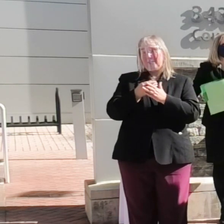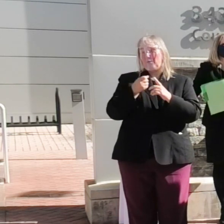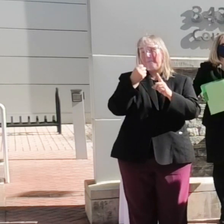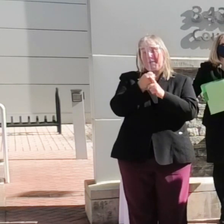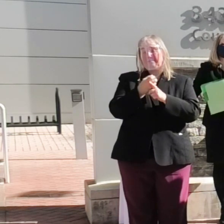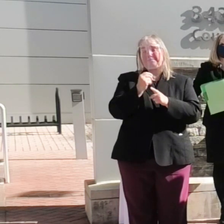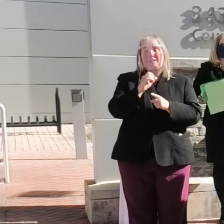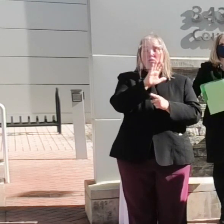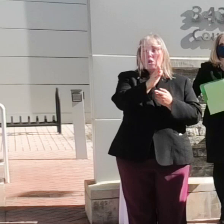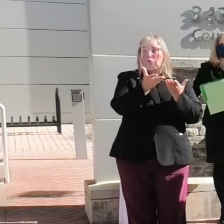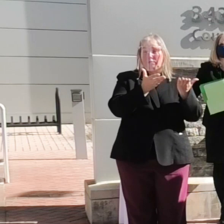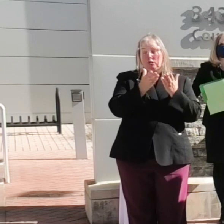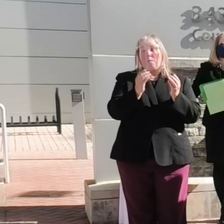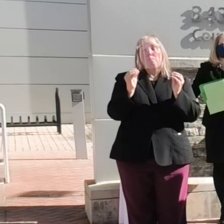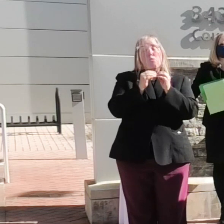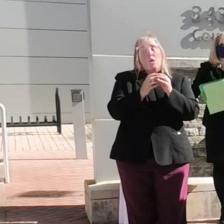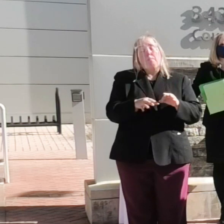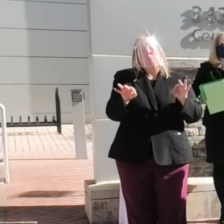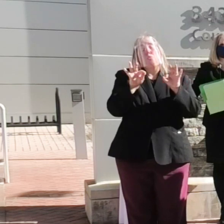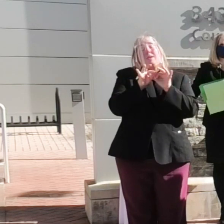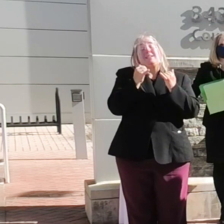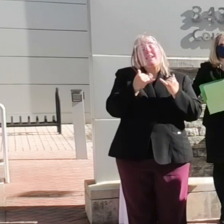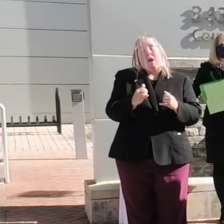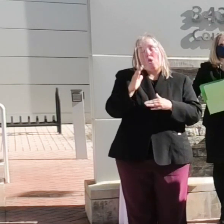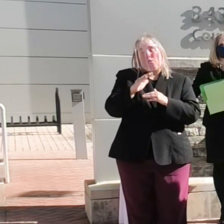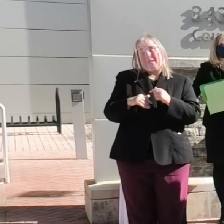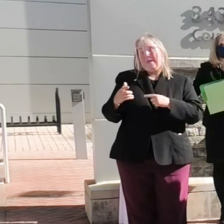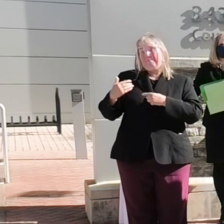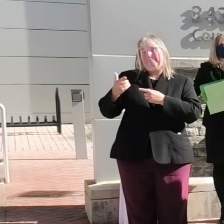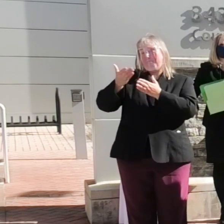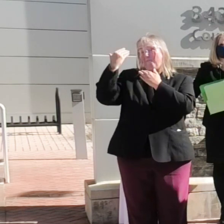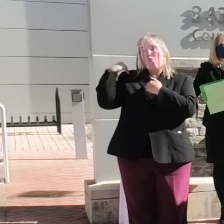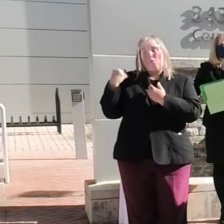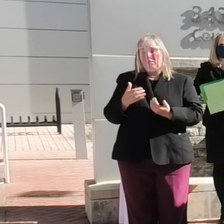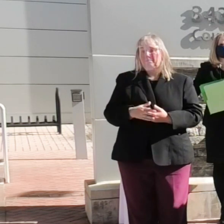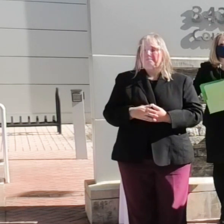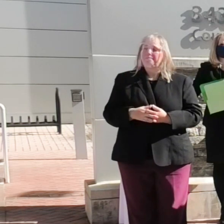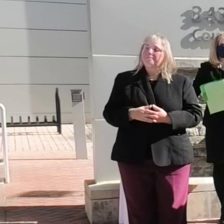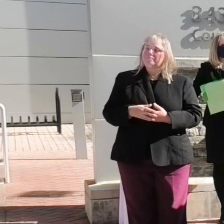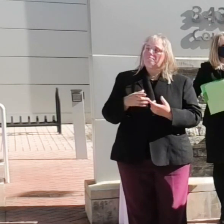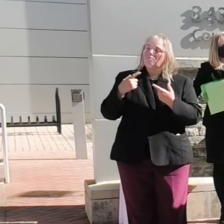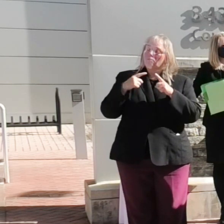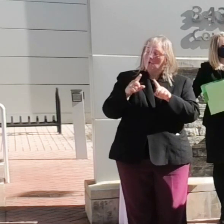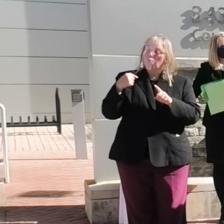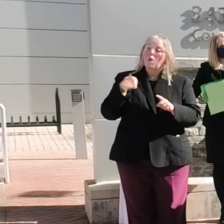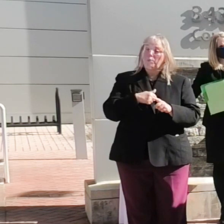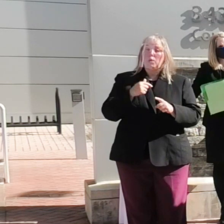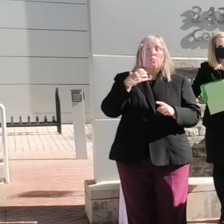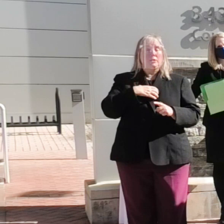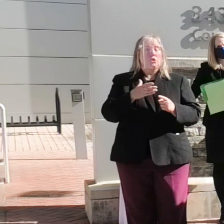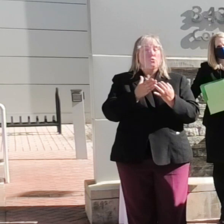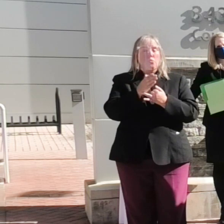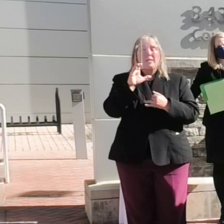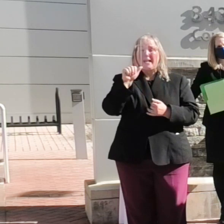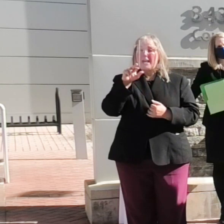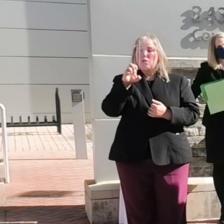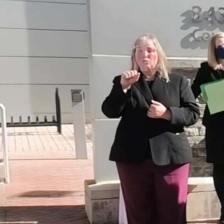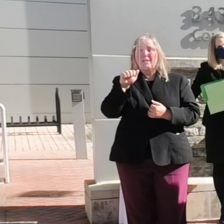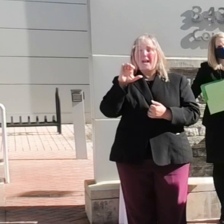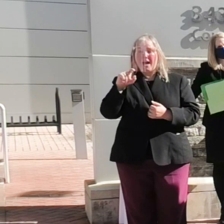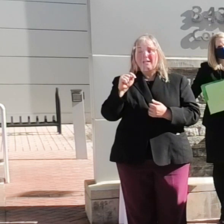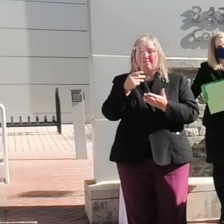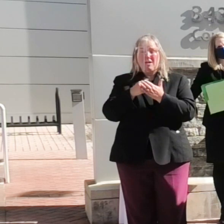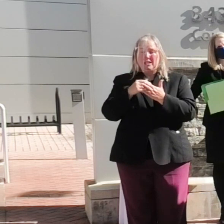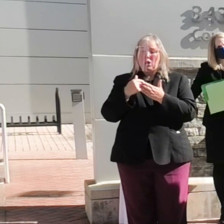are more important now than ever. While we wish that through the CARES Act funding we could have done